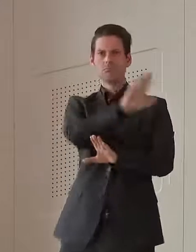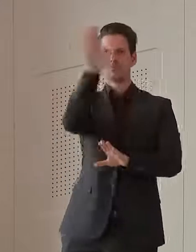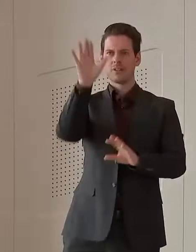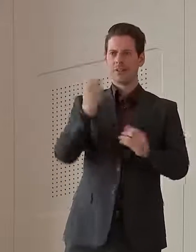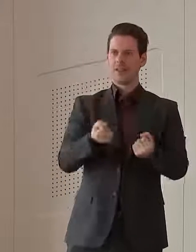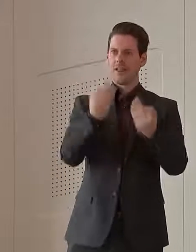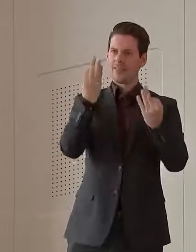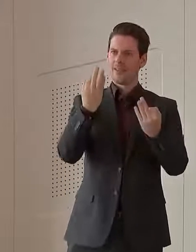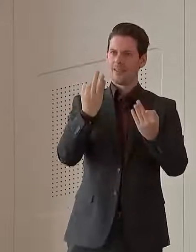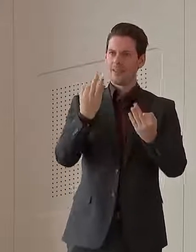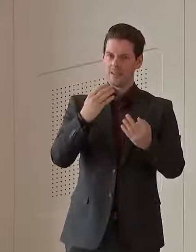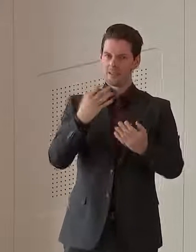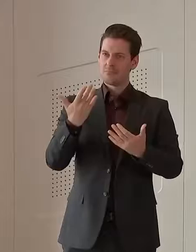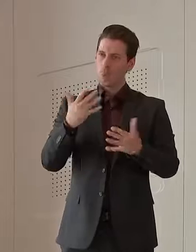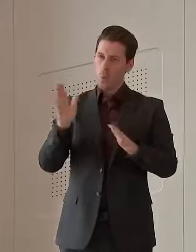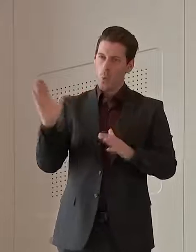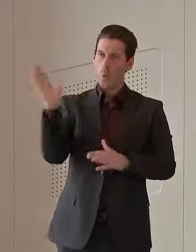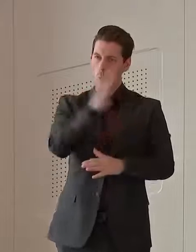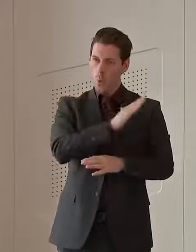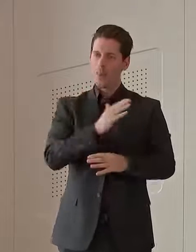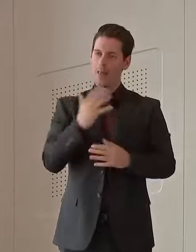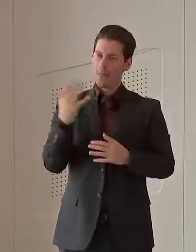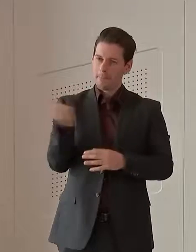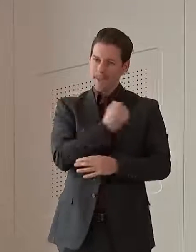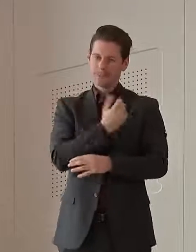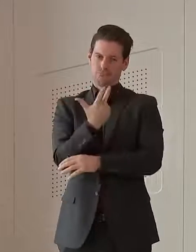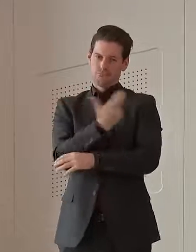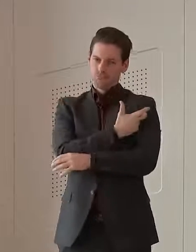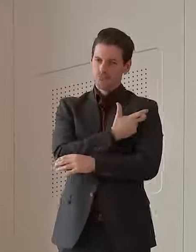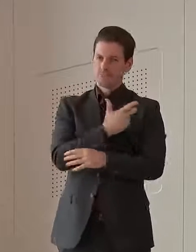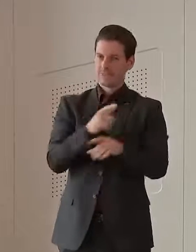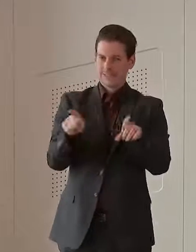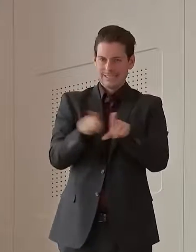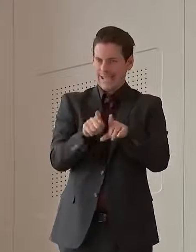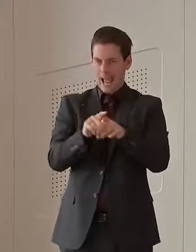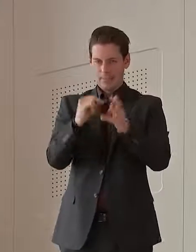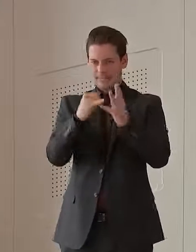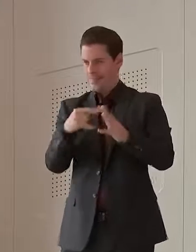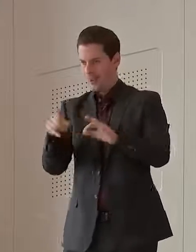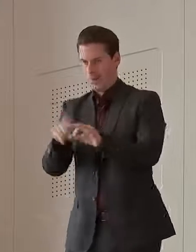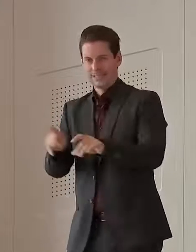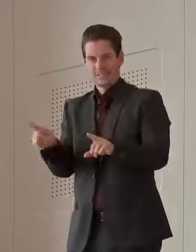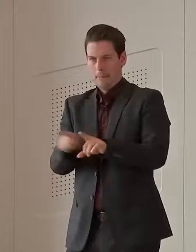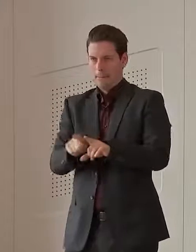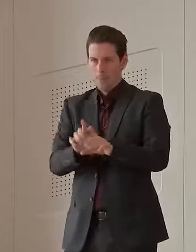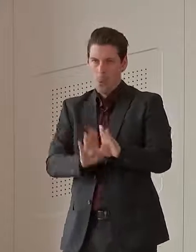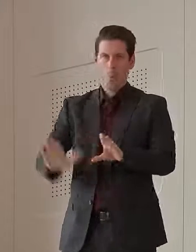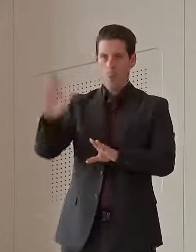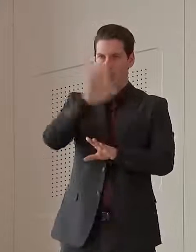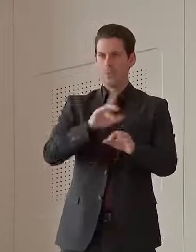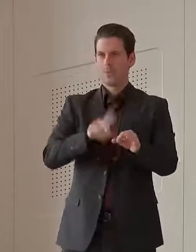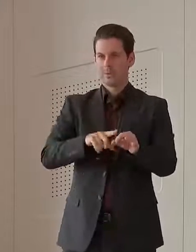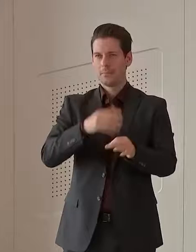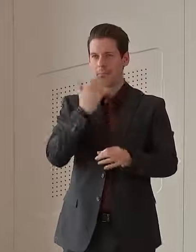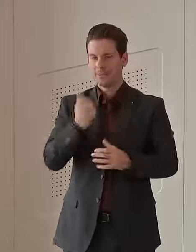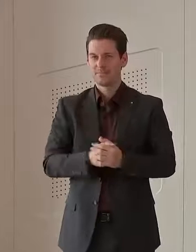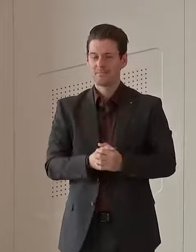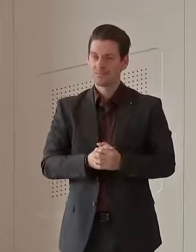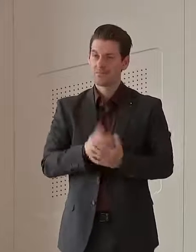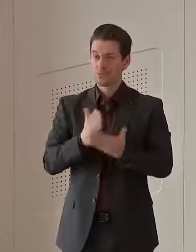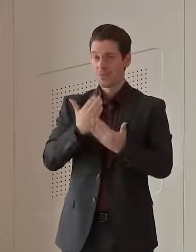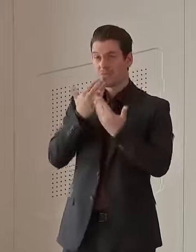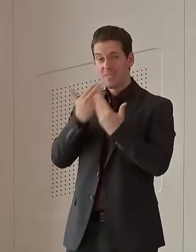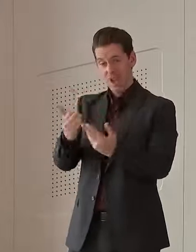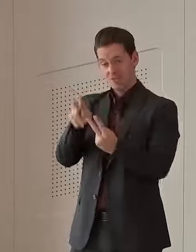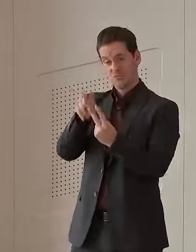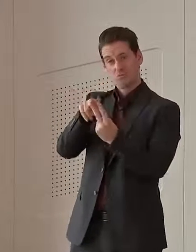regions. Everyone has to hit that target. We want everyone being vaccinated. Thank you to these drivers for doing